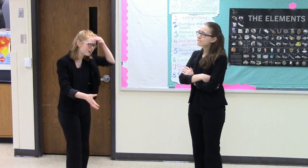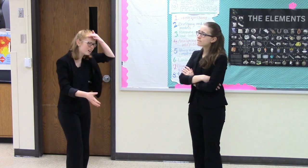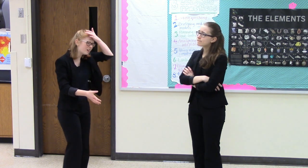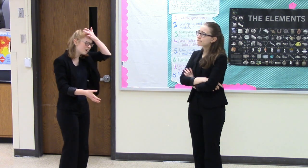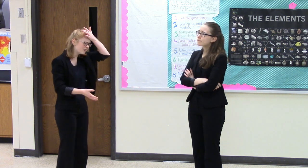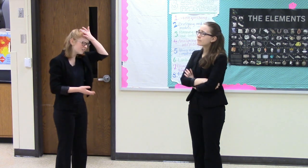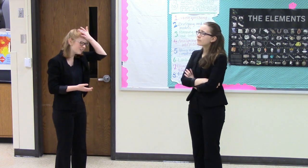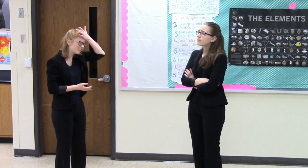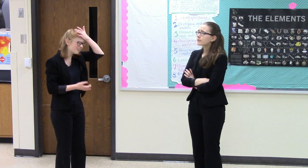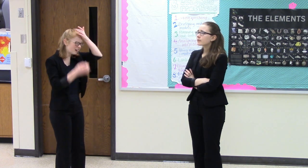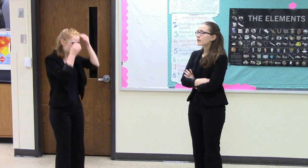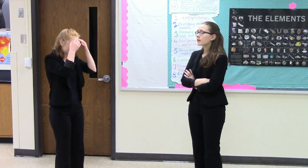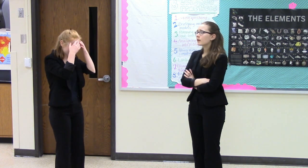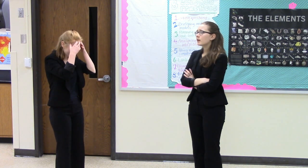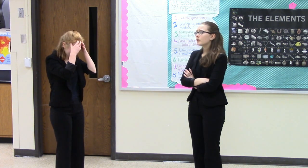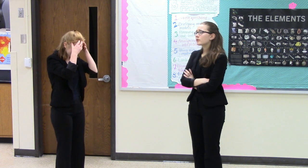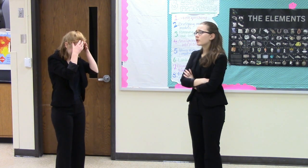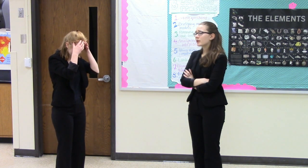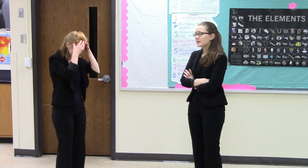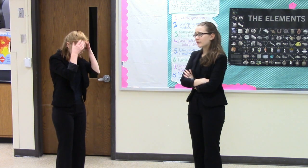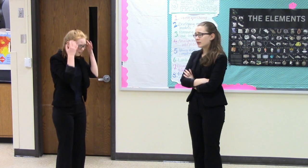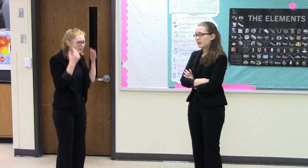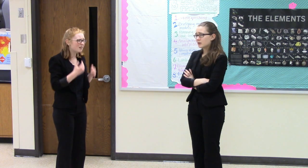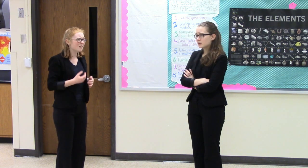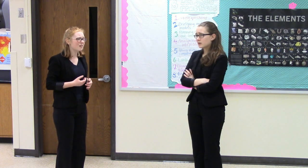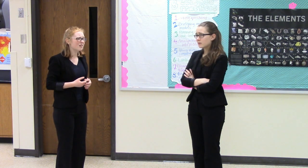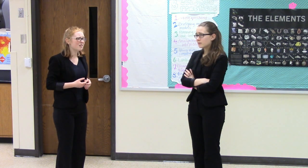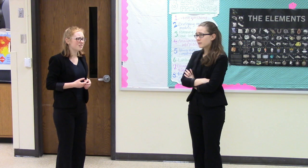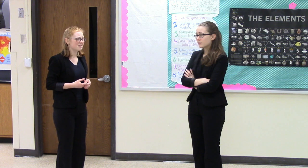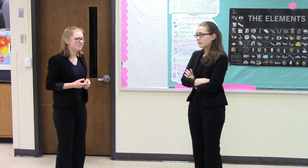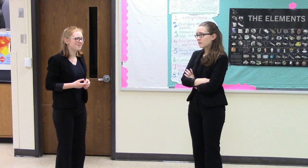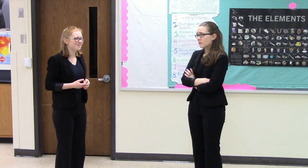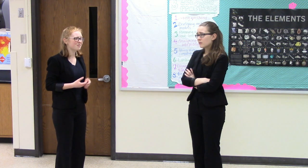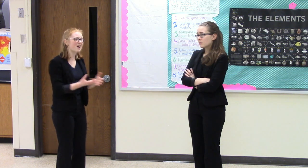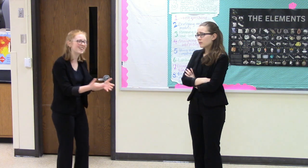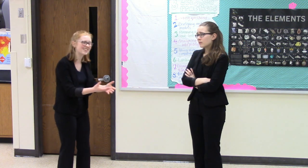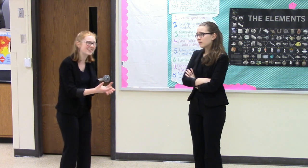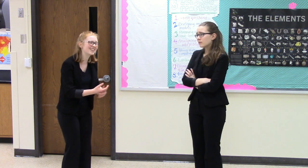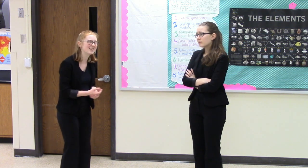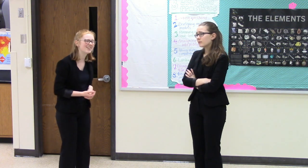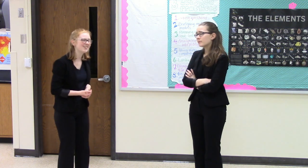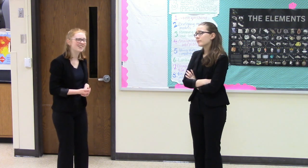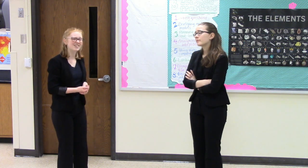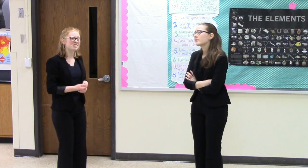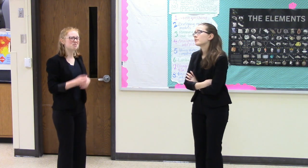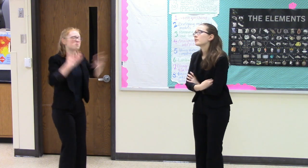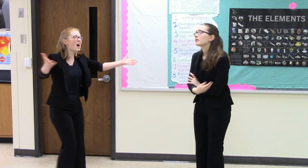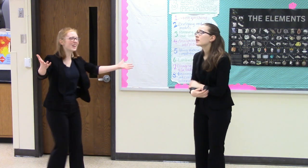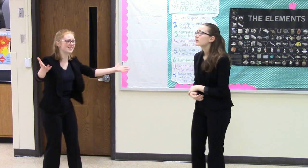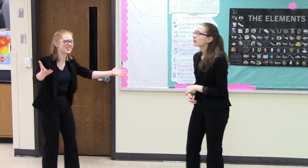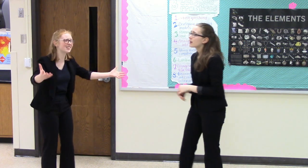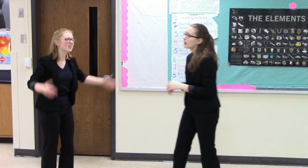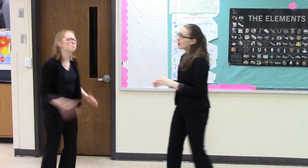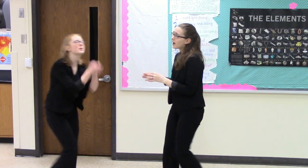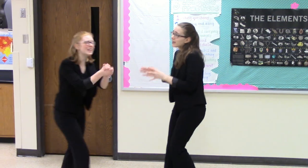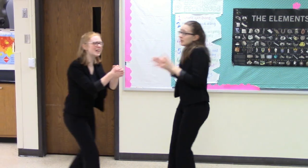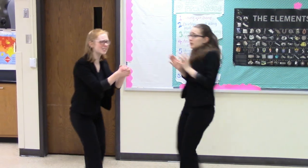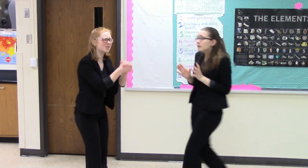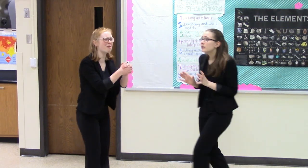um, 37 years. Right. Right! Please don't